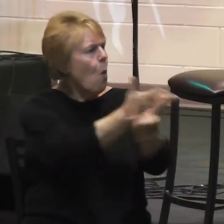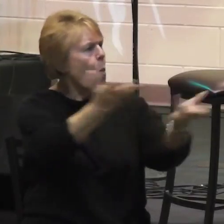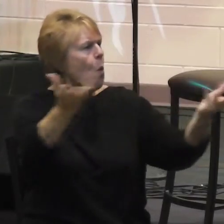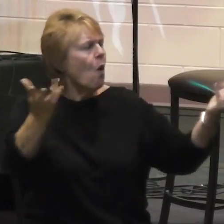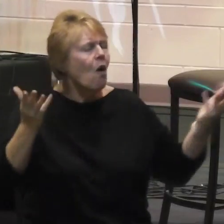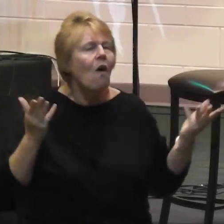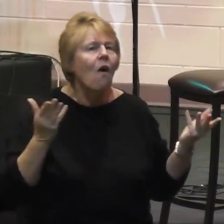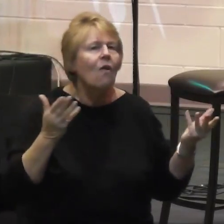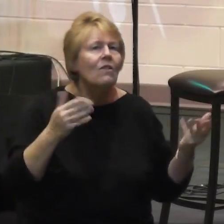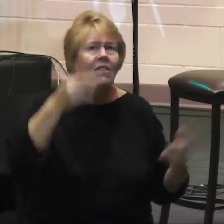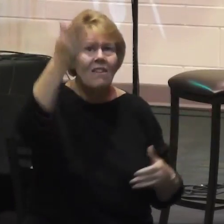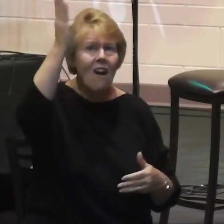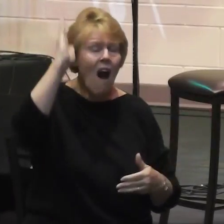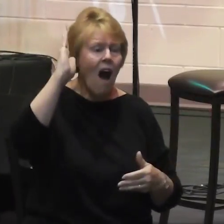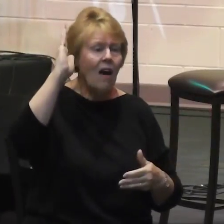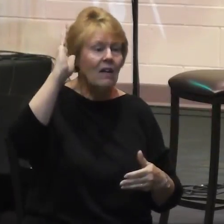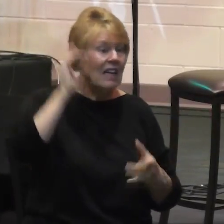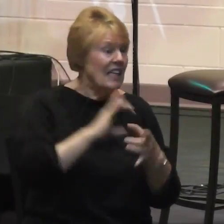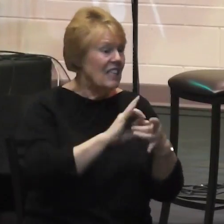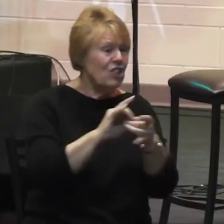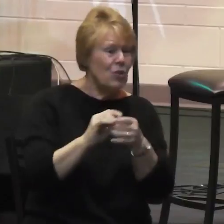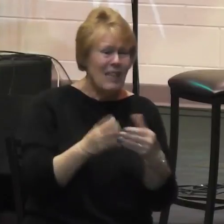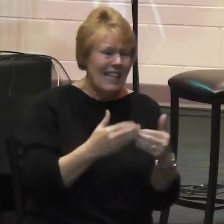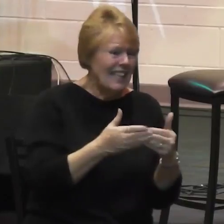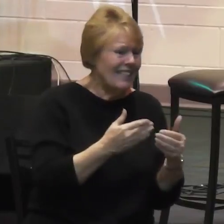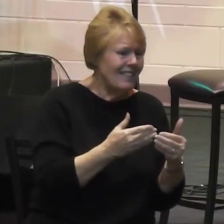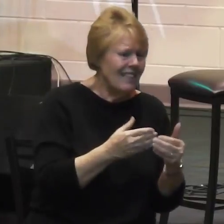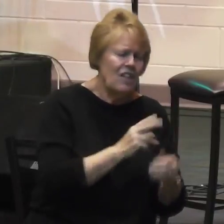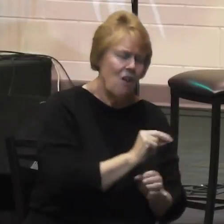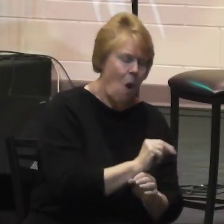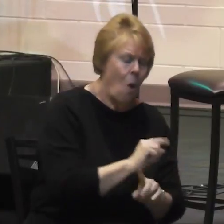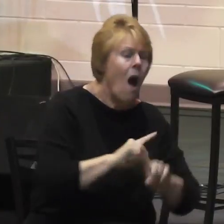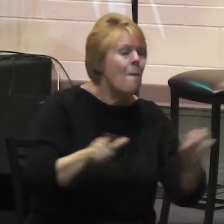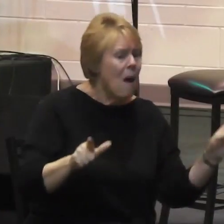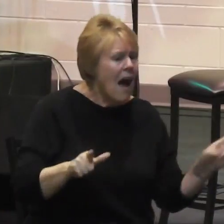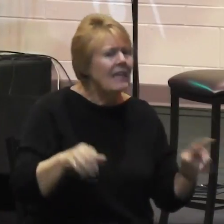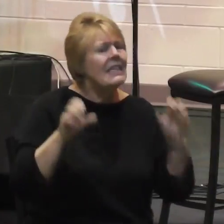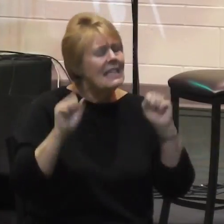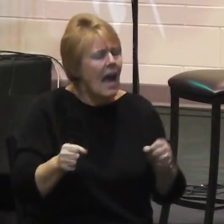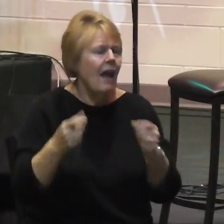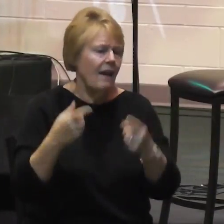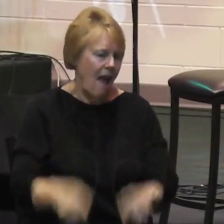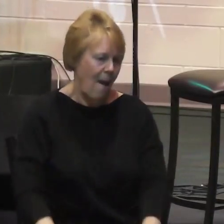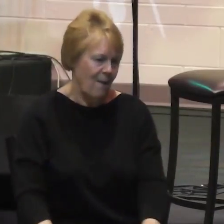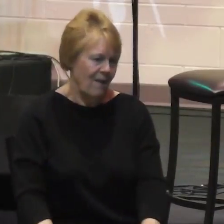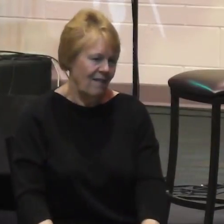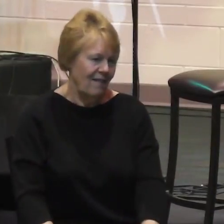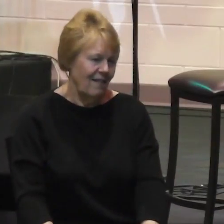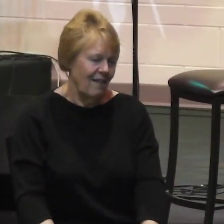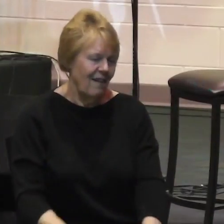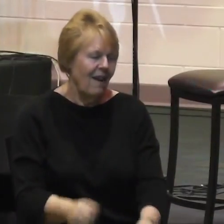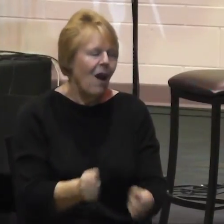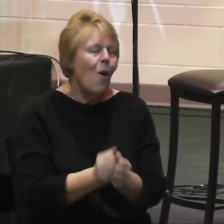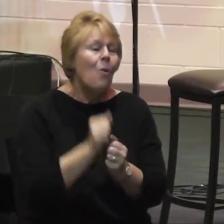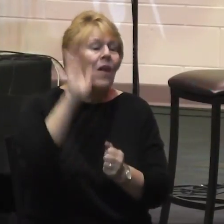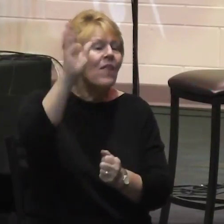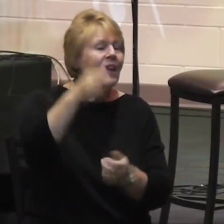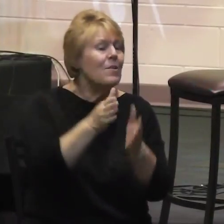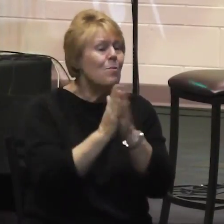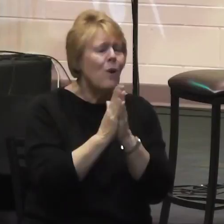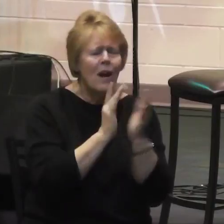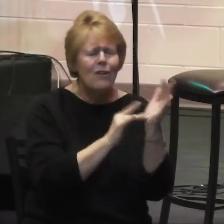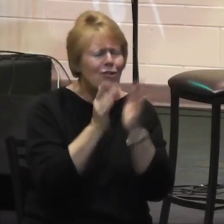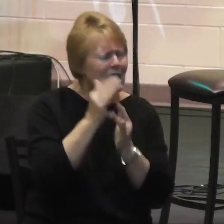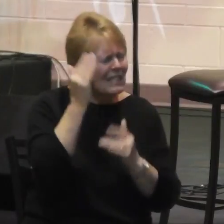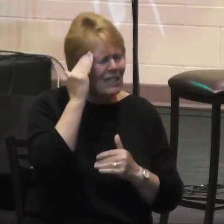easy yet it is achievable. In his prayer Jesus must have known that it will not be easy for believers